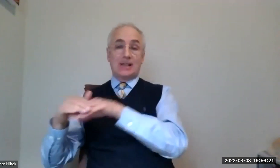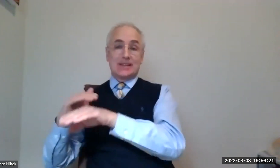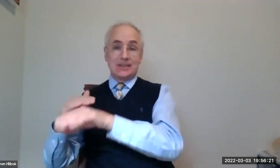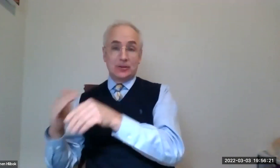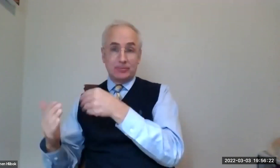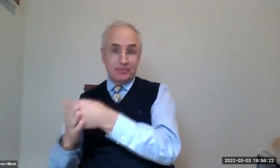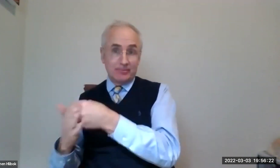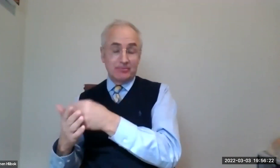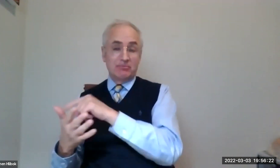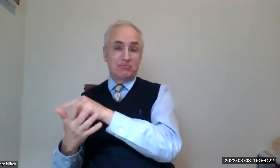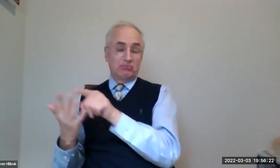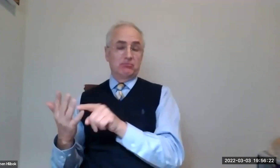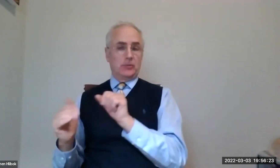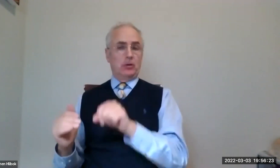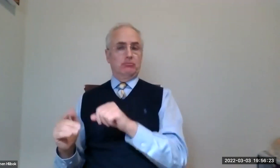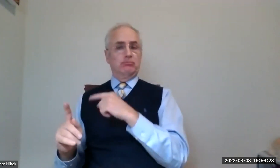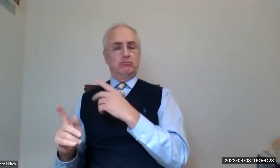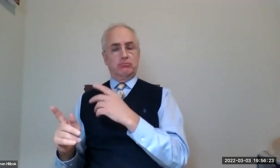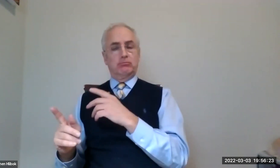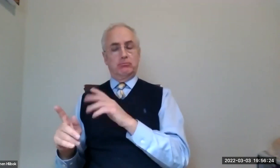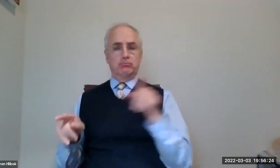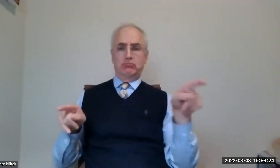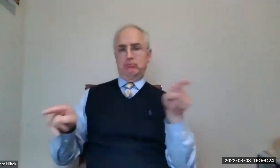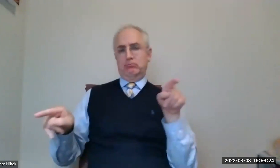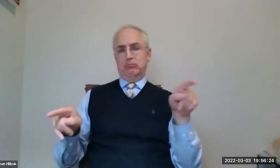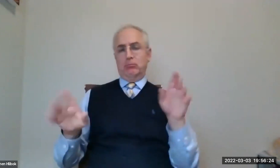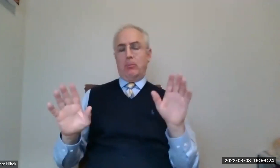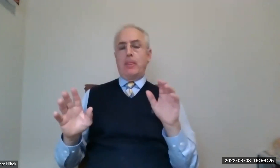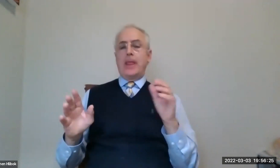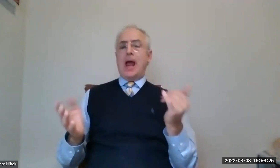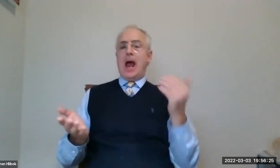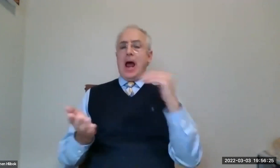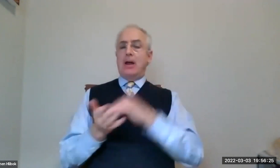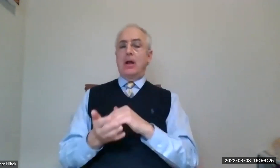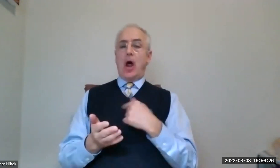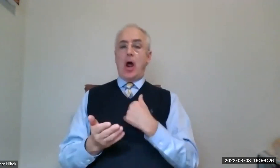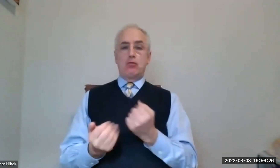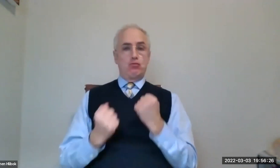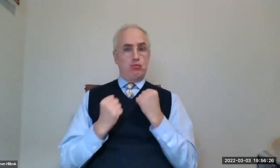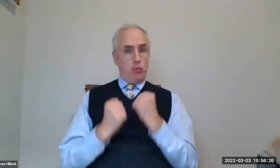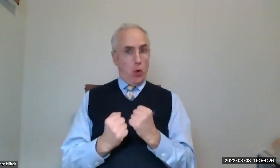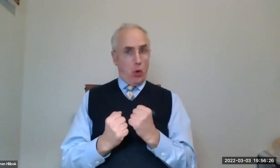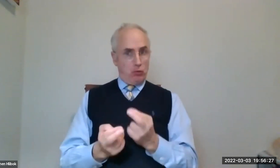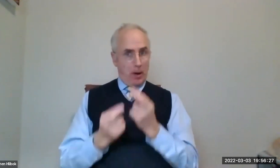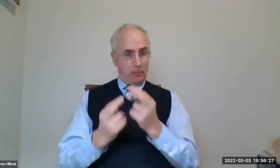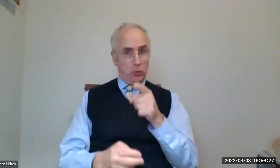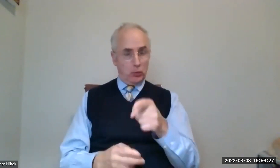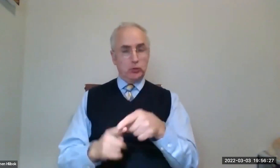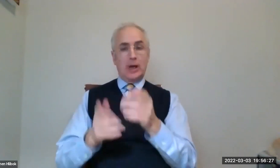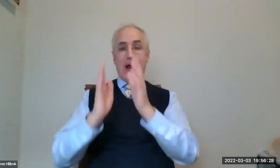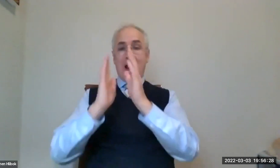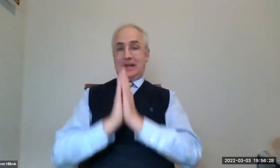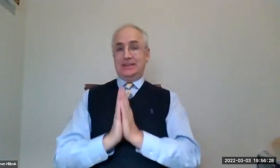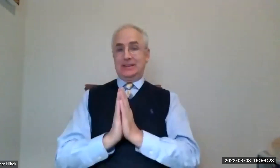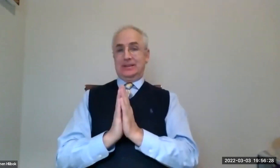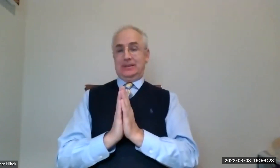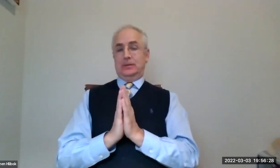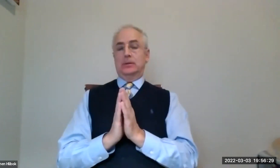cons on both sides. Also, you can access the money from a account that you've rolled it over into a little bit easier than a TSP.